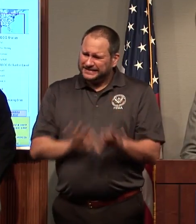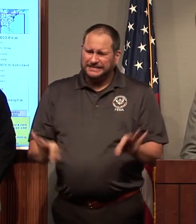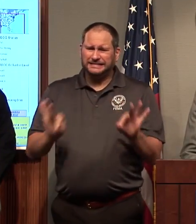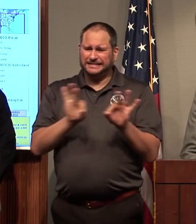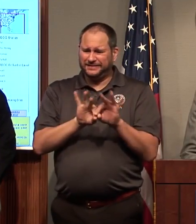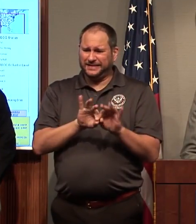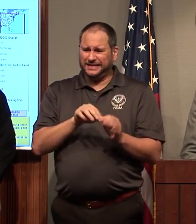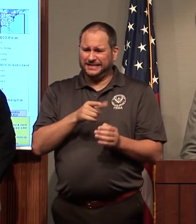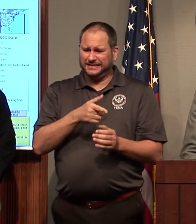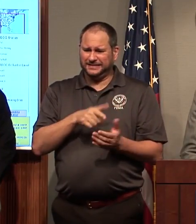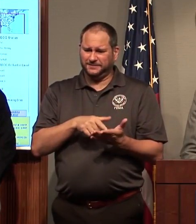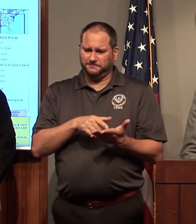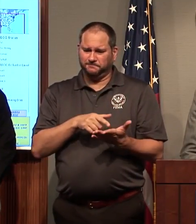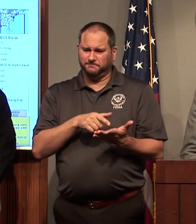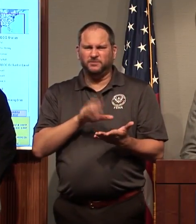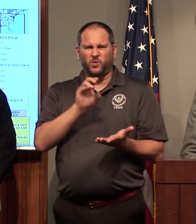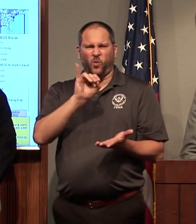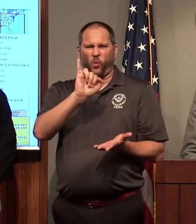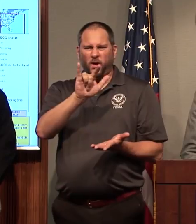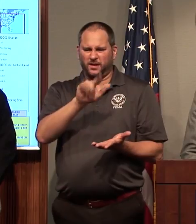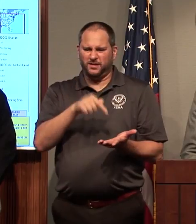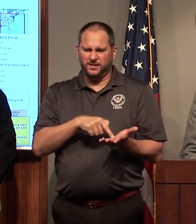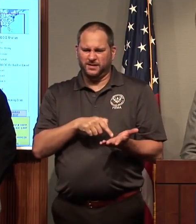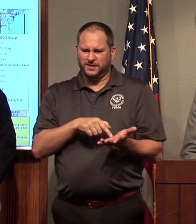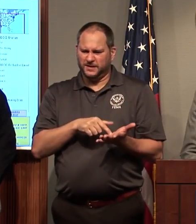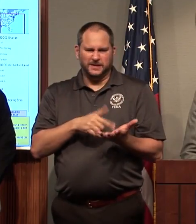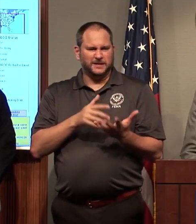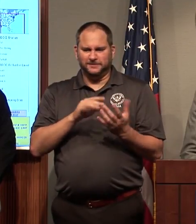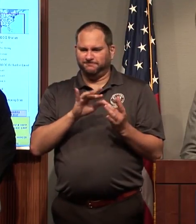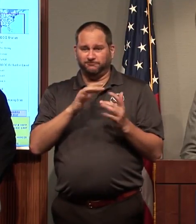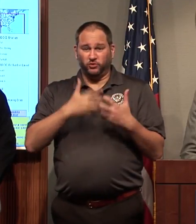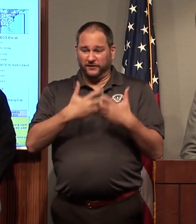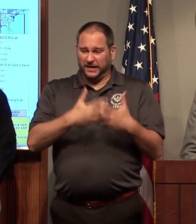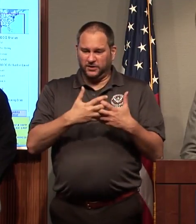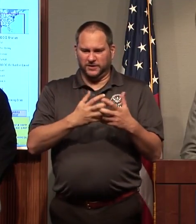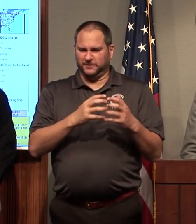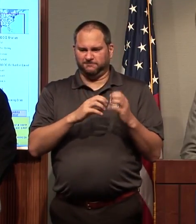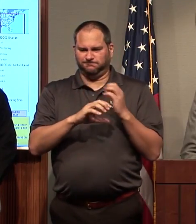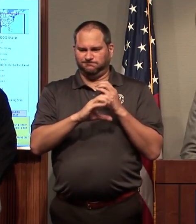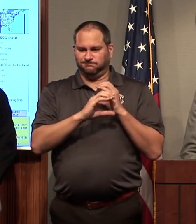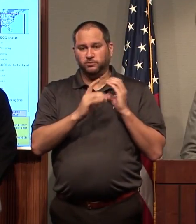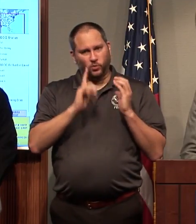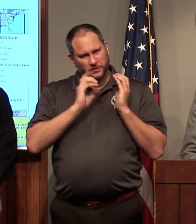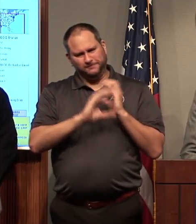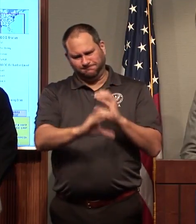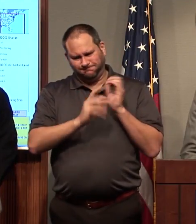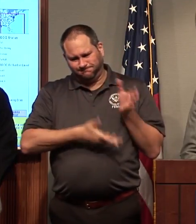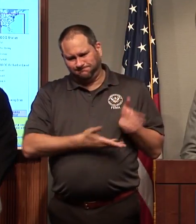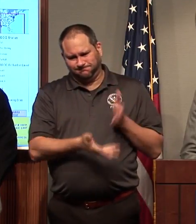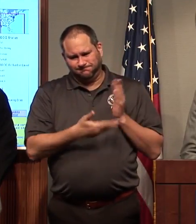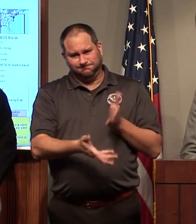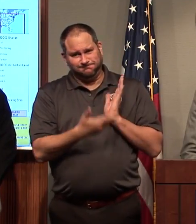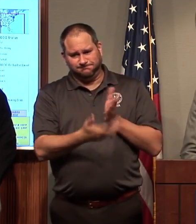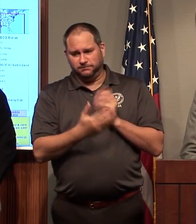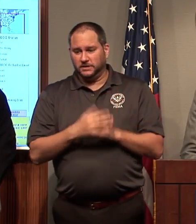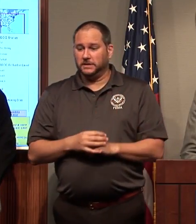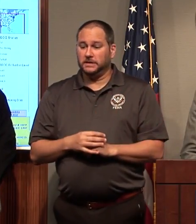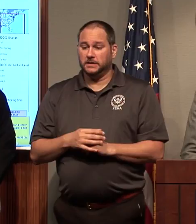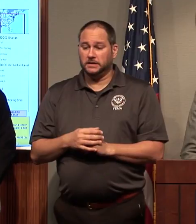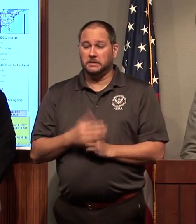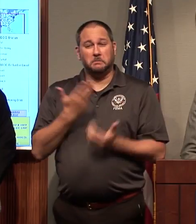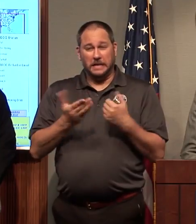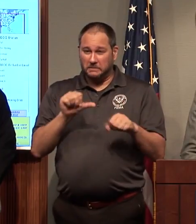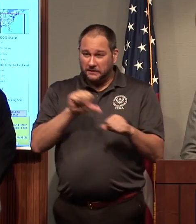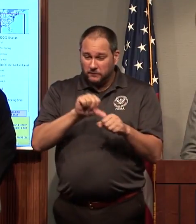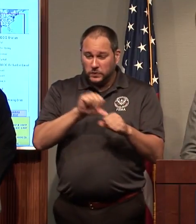offline, as well as distribution through some of the pipelines through the southeast. As a result, there may be some fuel supply